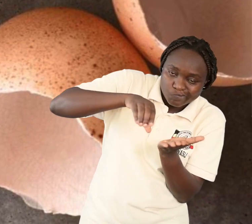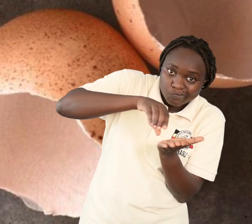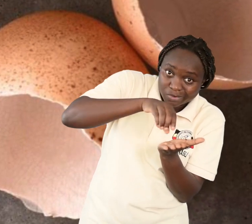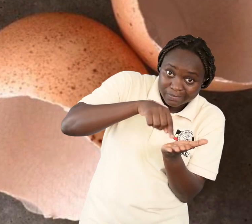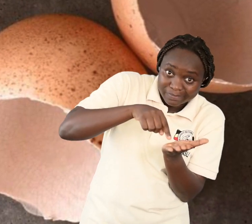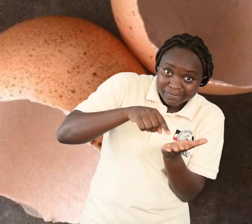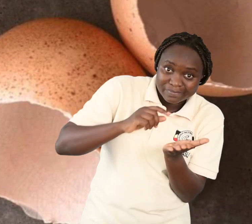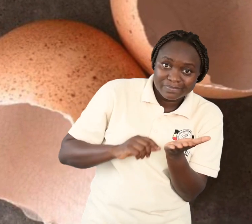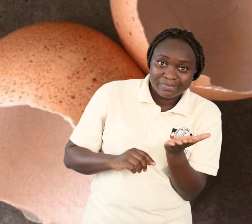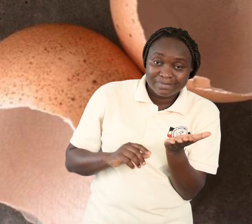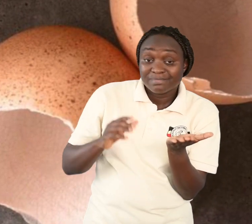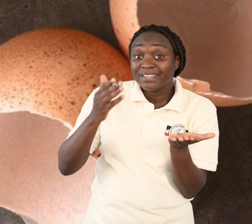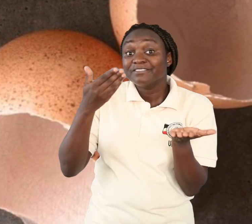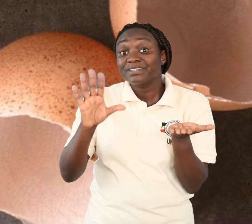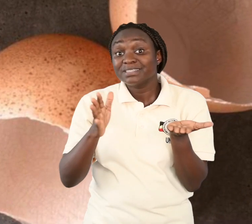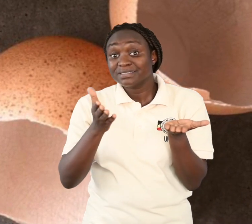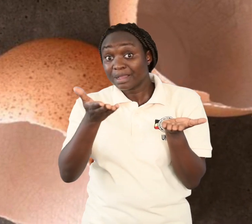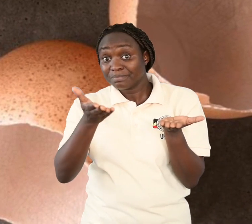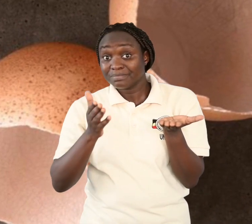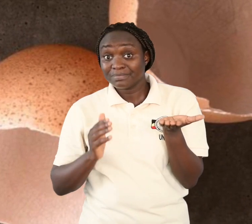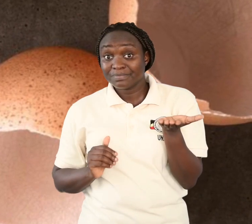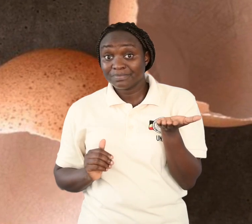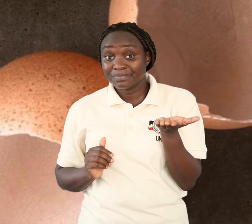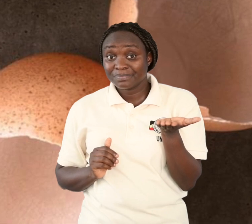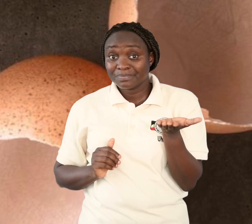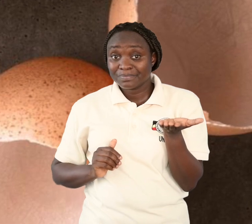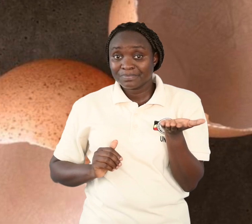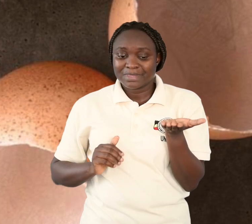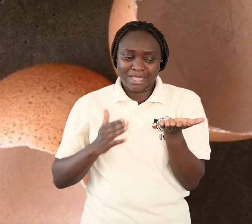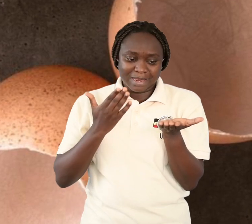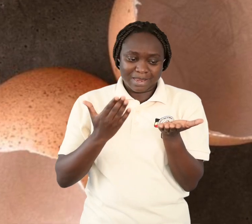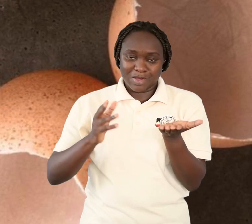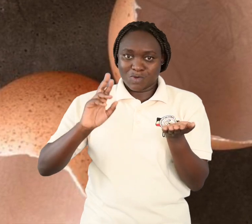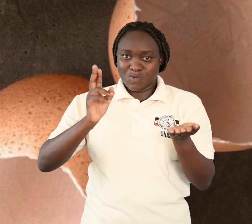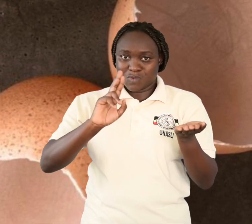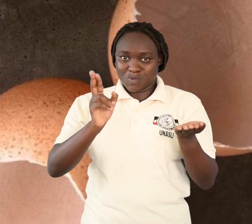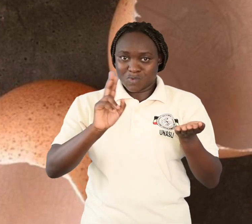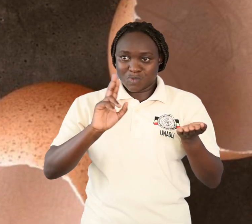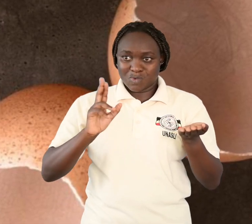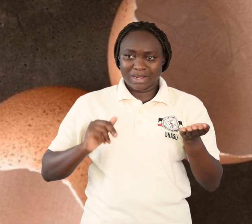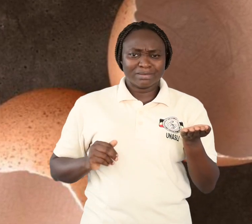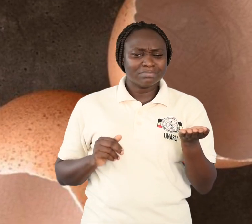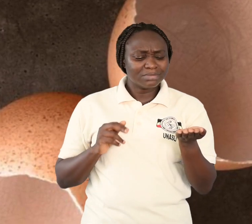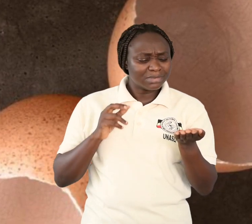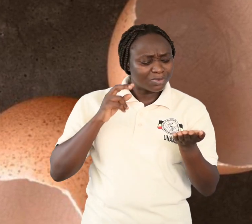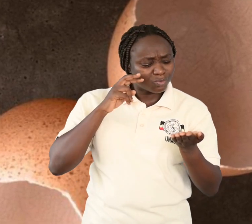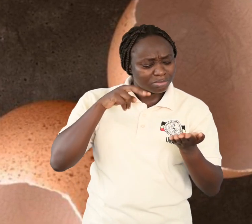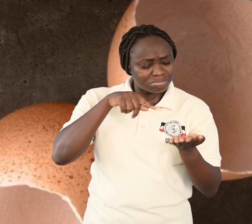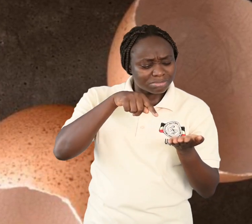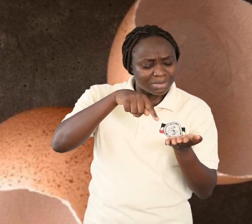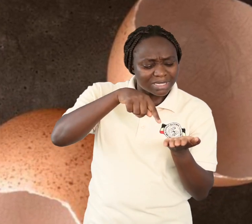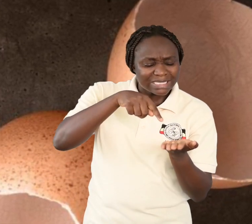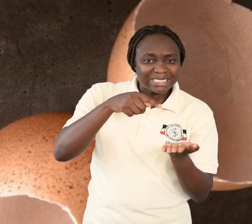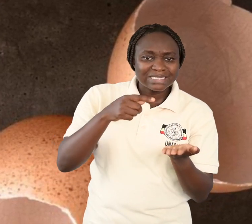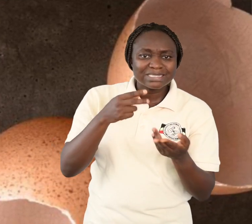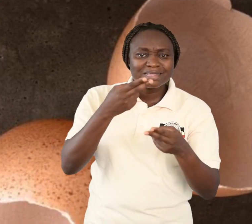I hope we've done that. We are now ready to observe the egg.